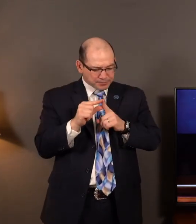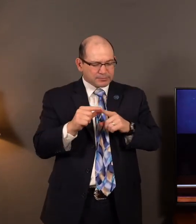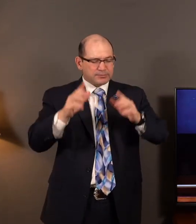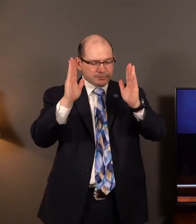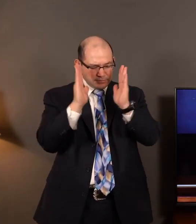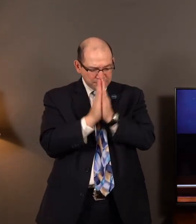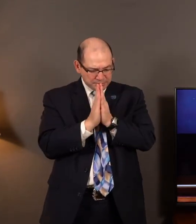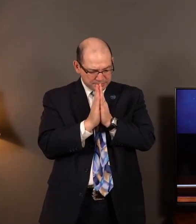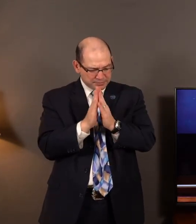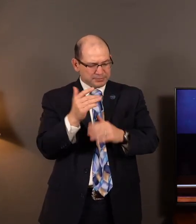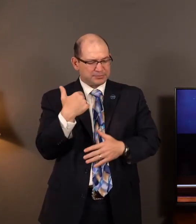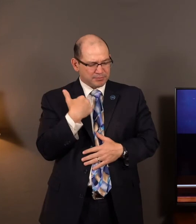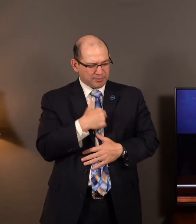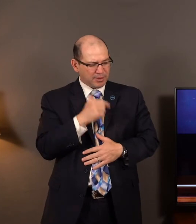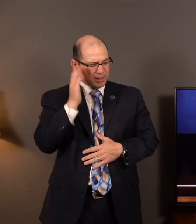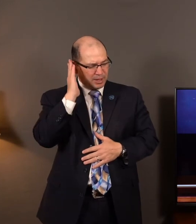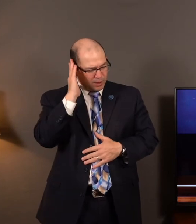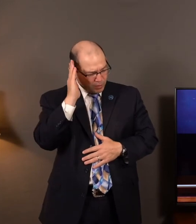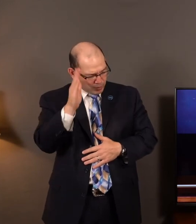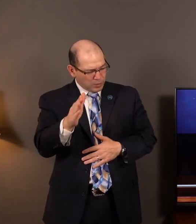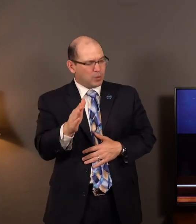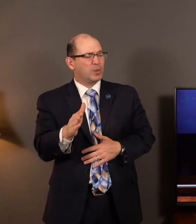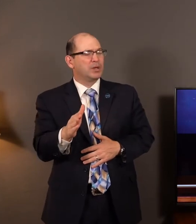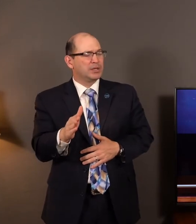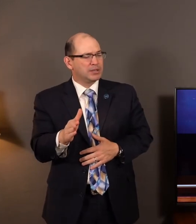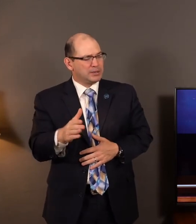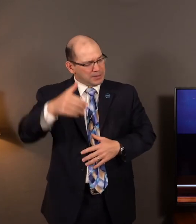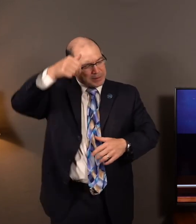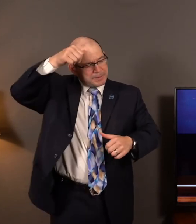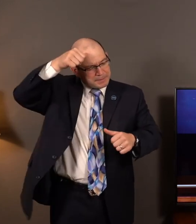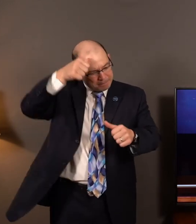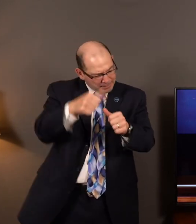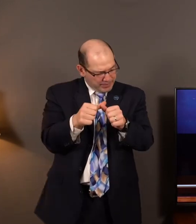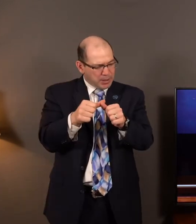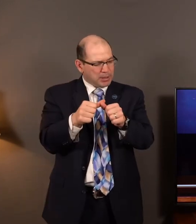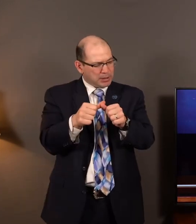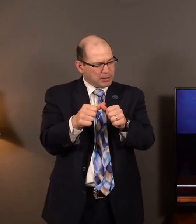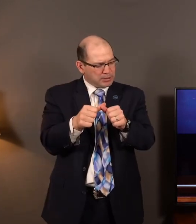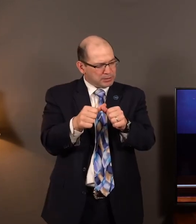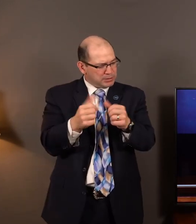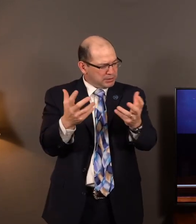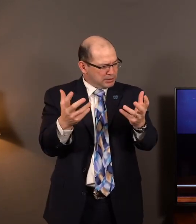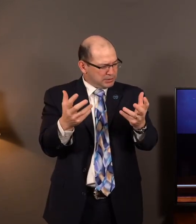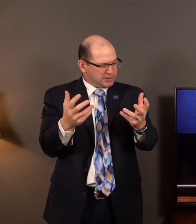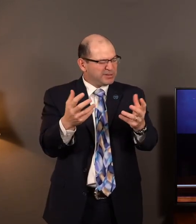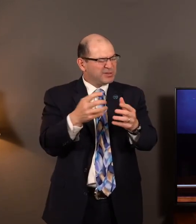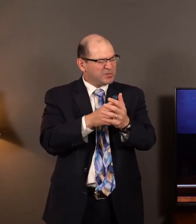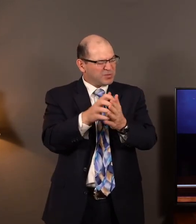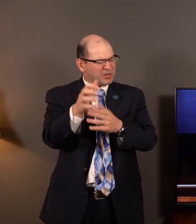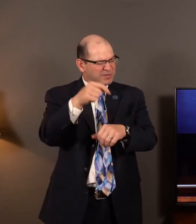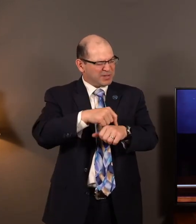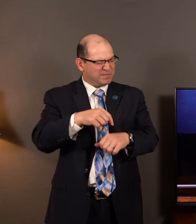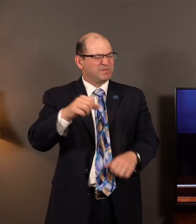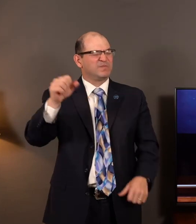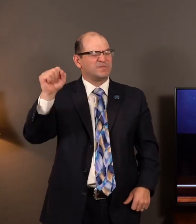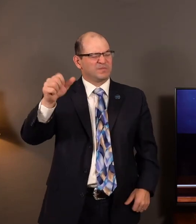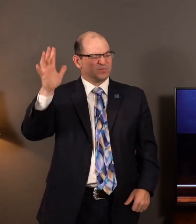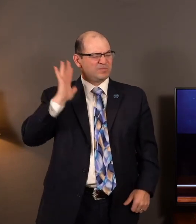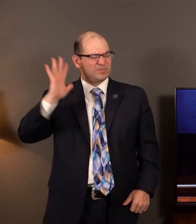Lord, that we would conclude our time reminded that there's been difficult days all throughout the history of humanity.